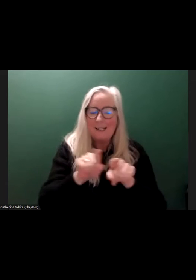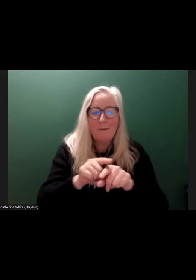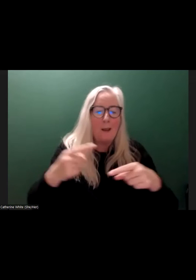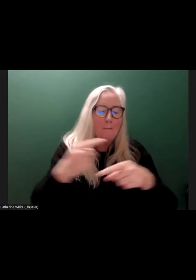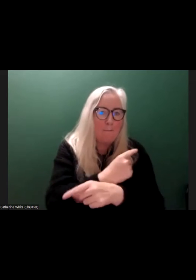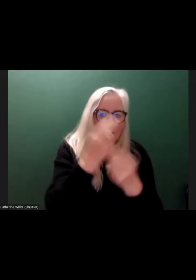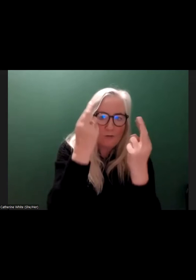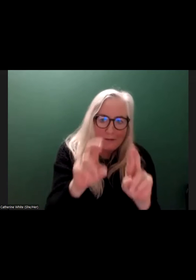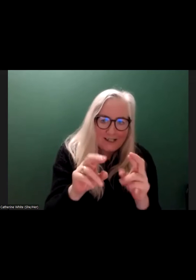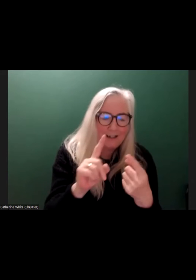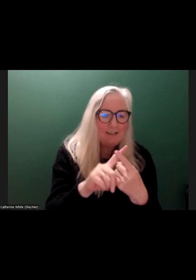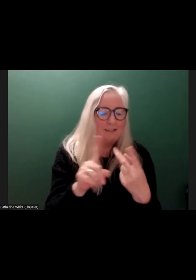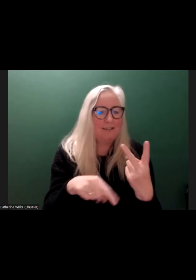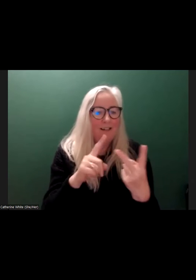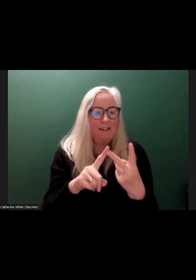misrepresentation.